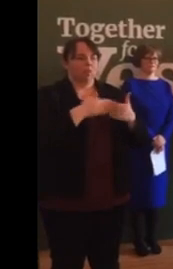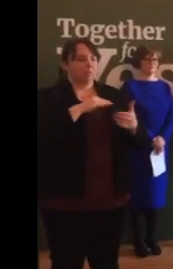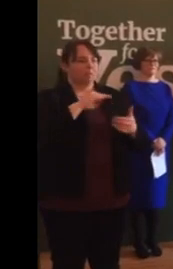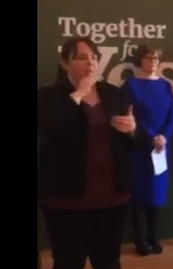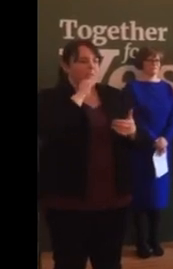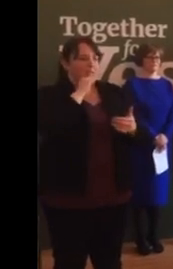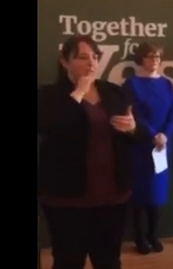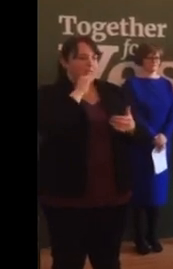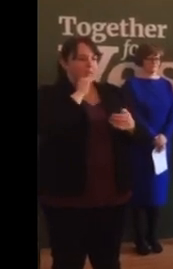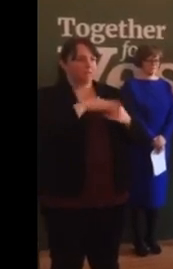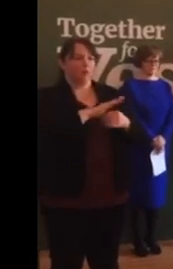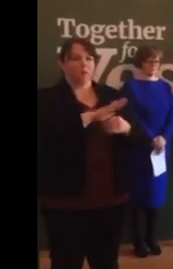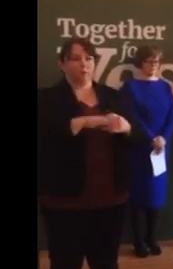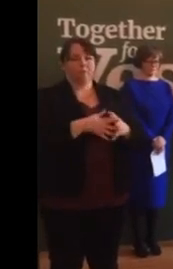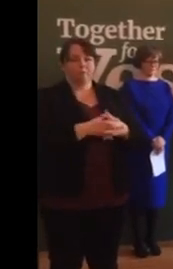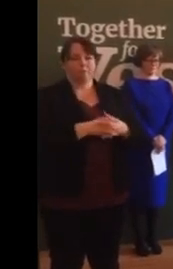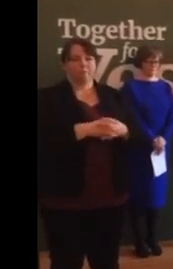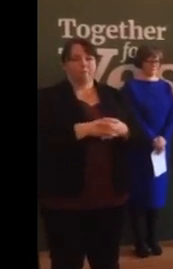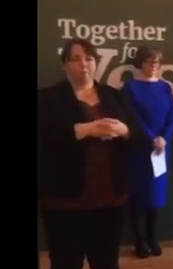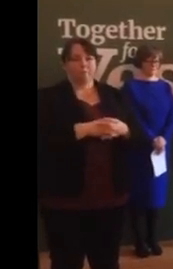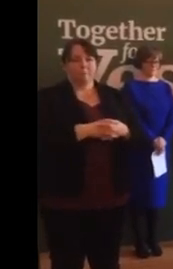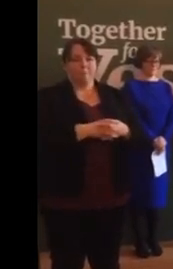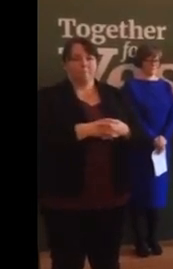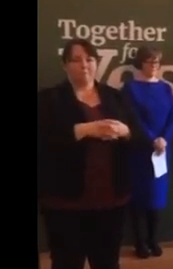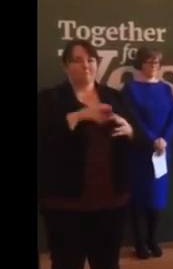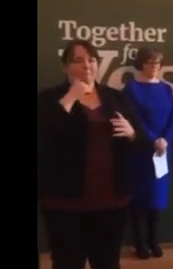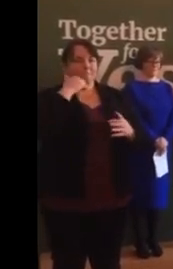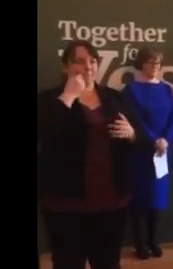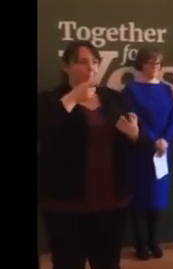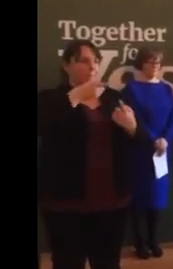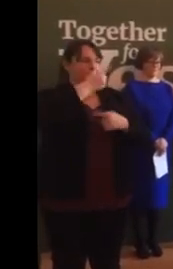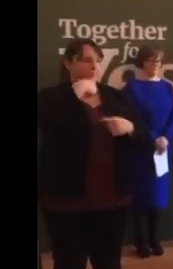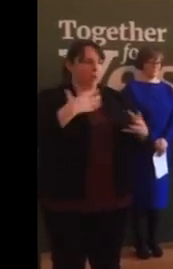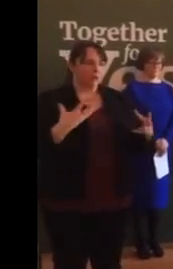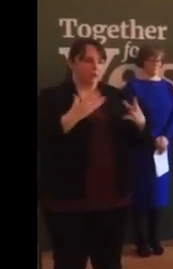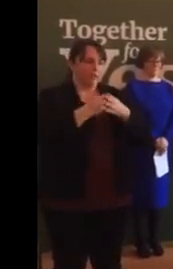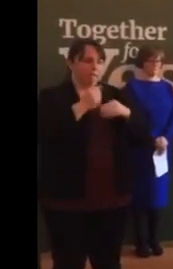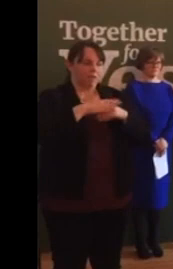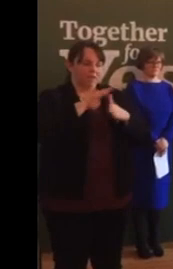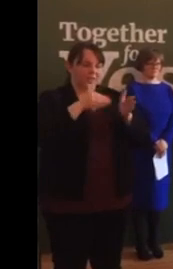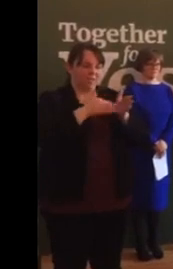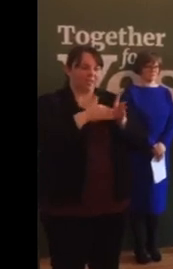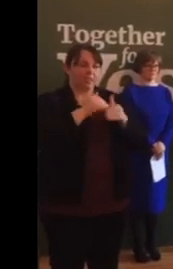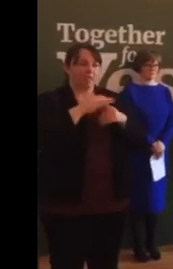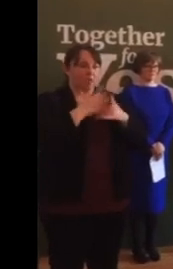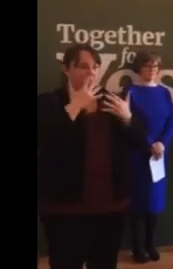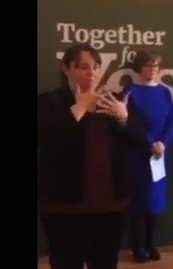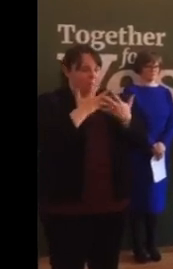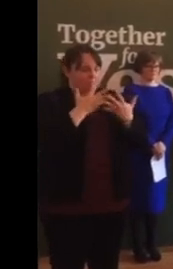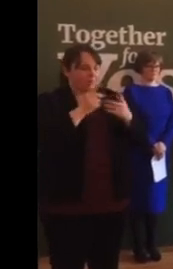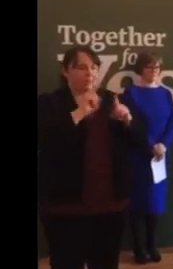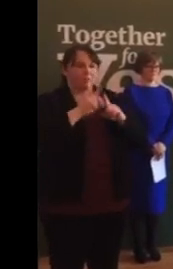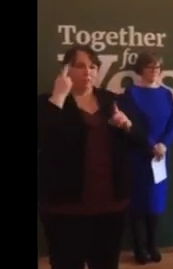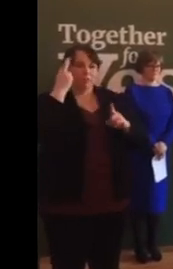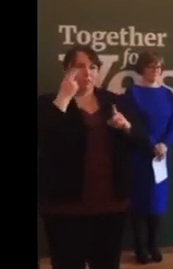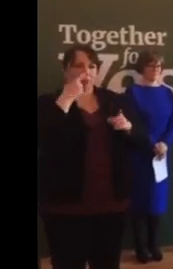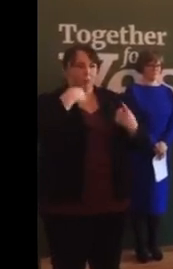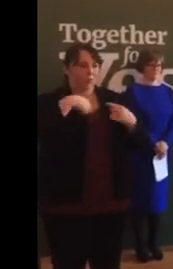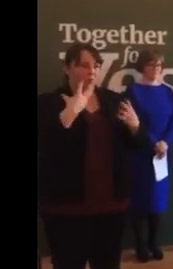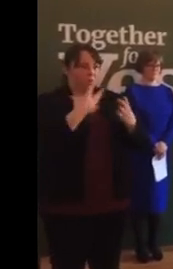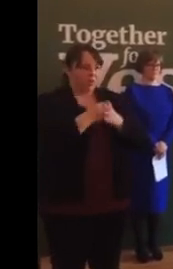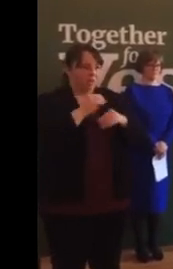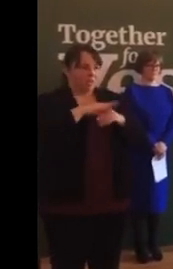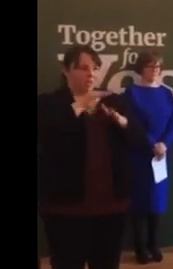you. Because we are all coming together for Yes for many reasons. We are together for Yes